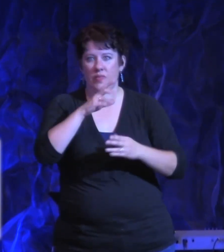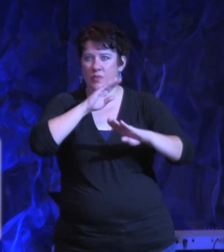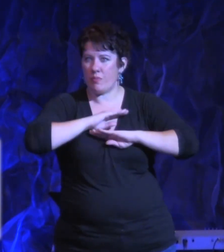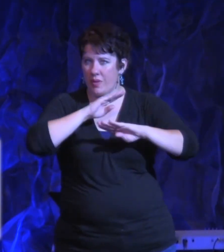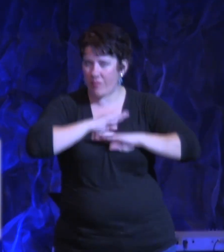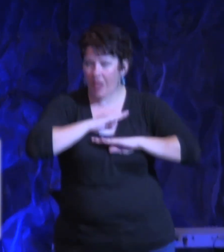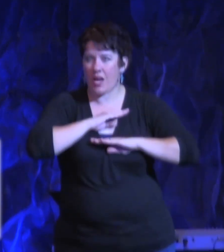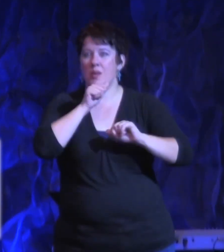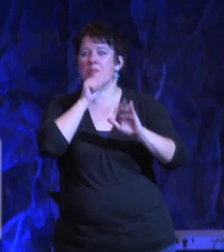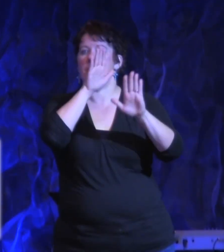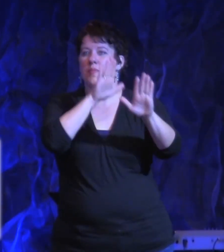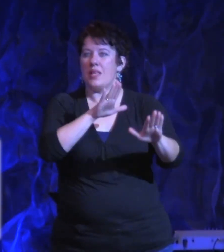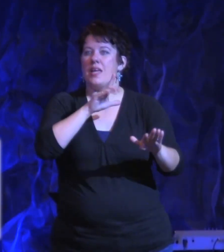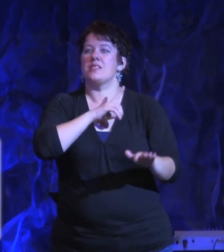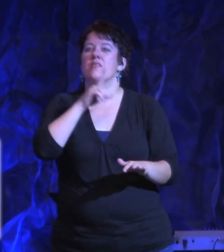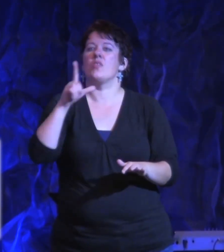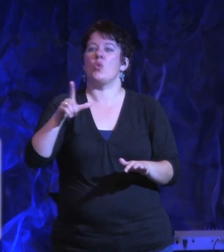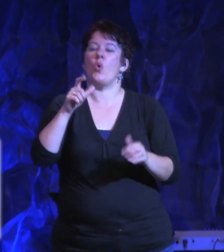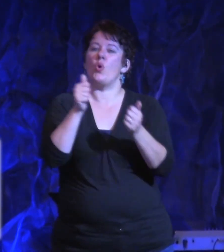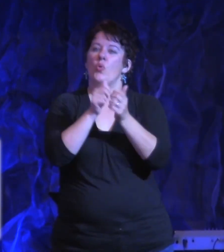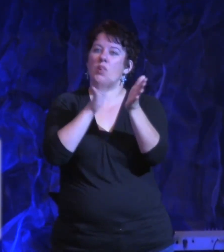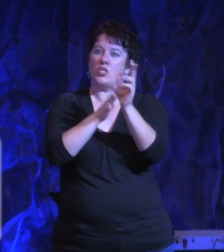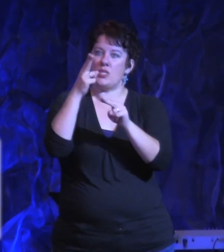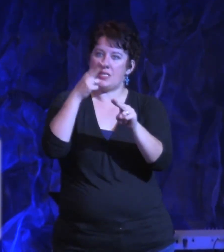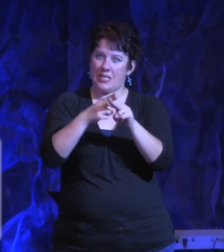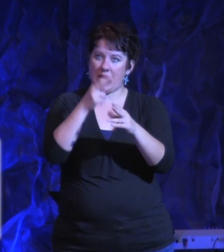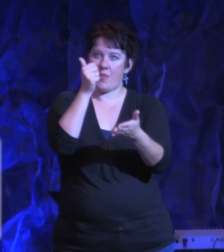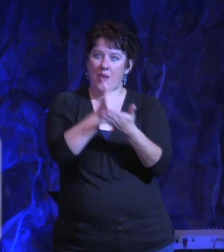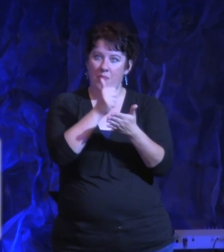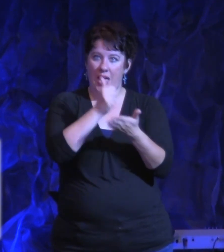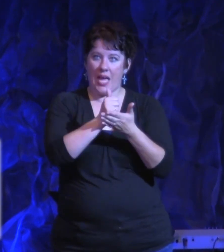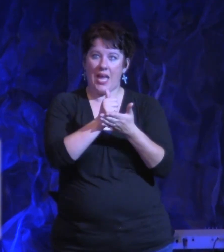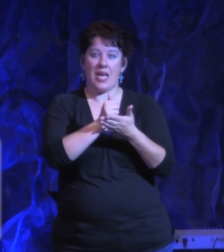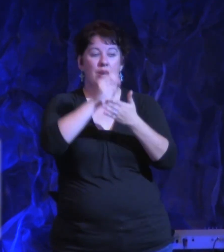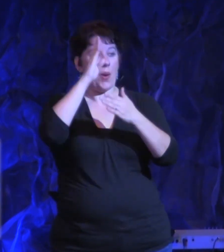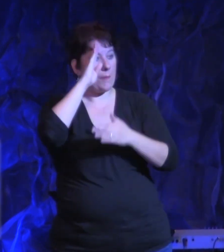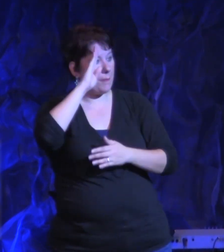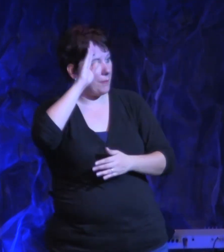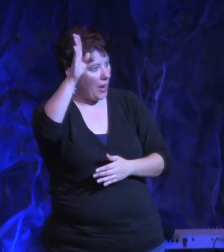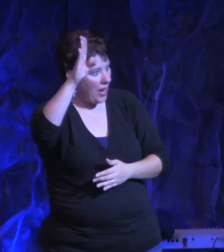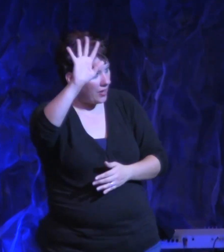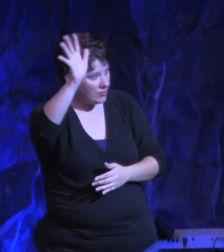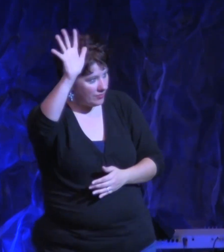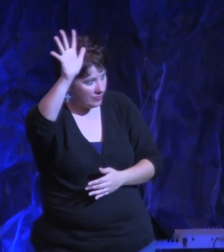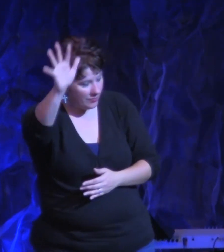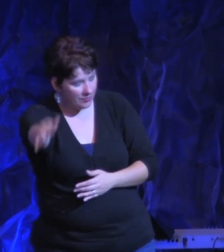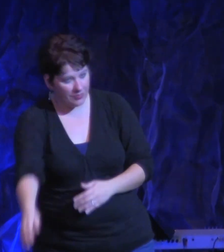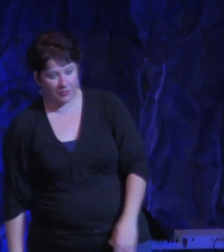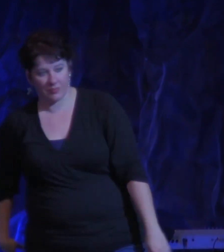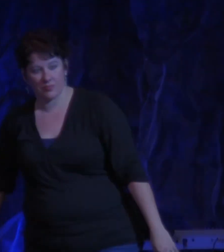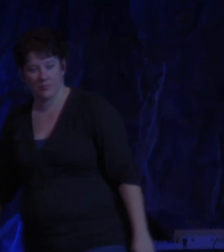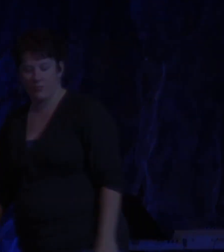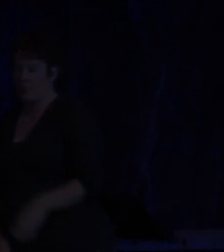I pray in Jesus' name. Amen. You're dismissed. God bless you. Have a great afternoon. Amen. Amen. Amen. Amen. Amen.